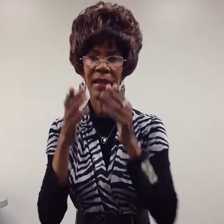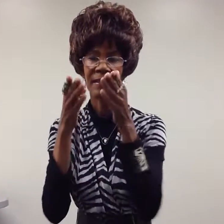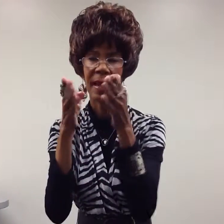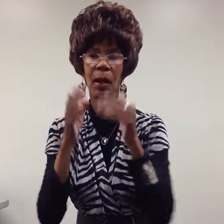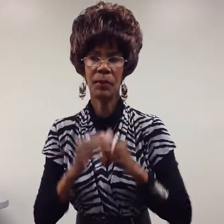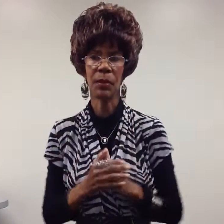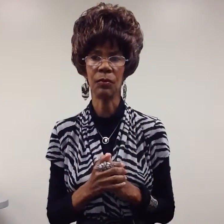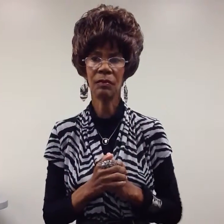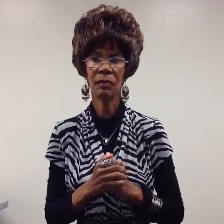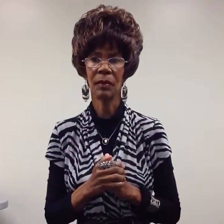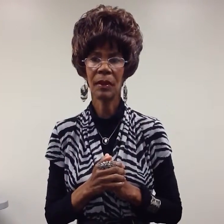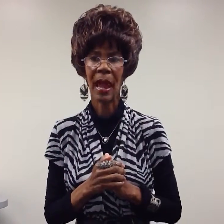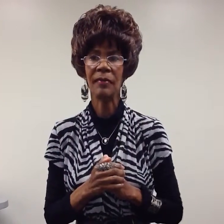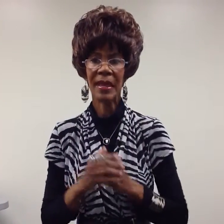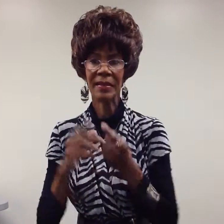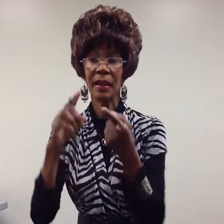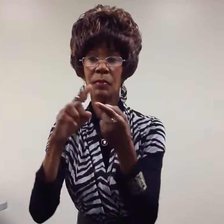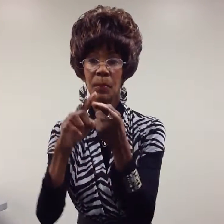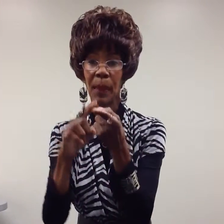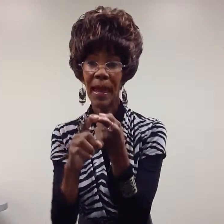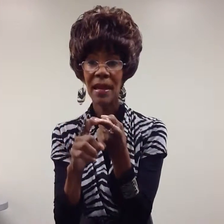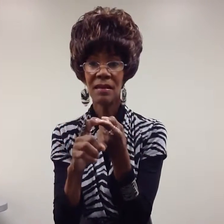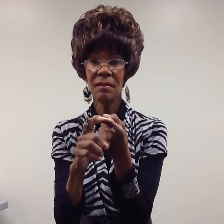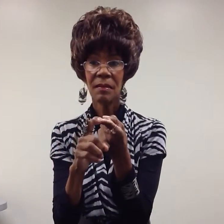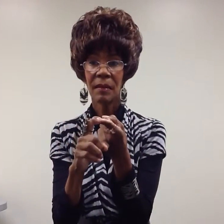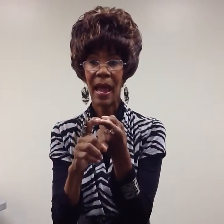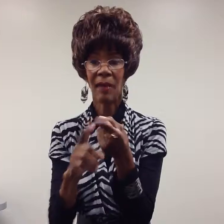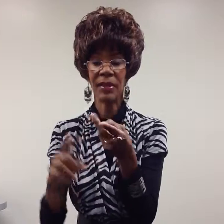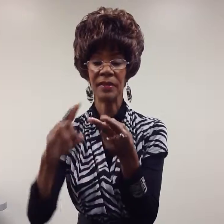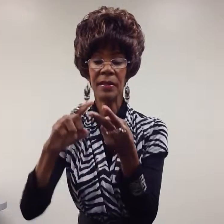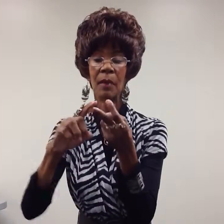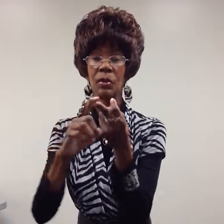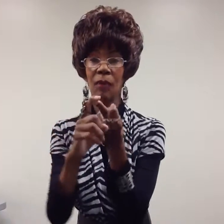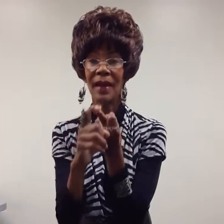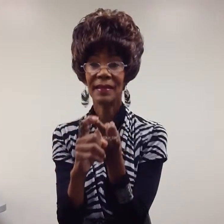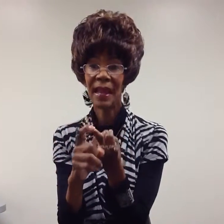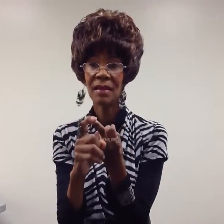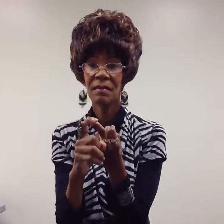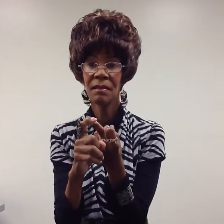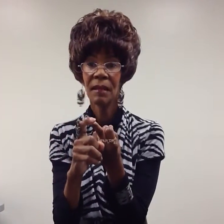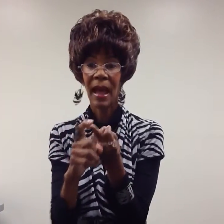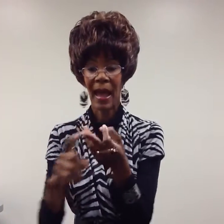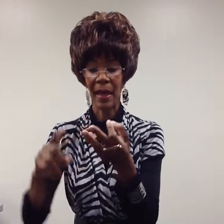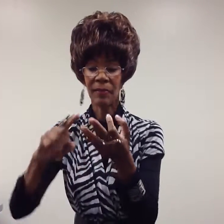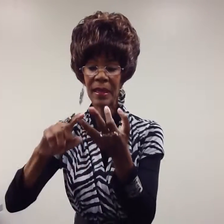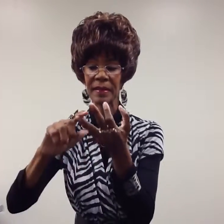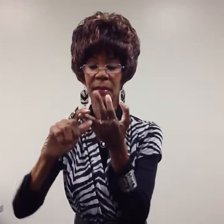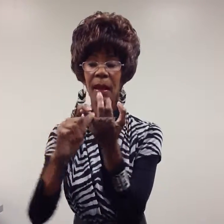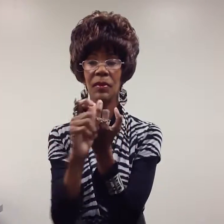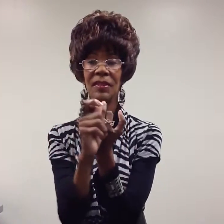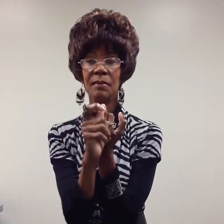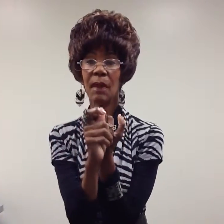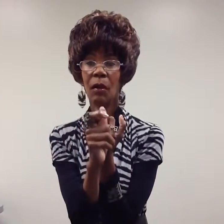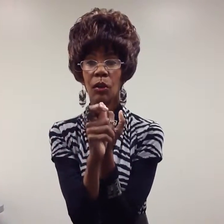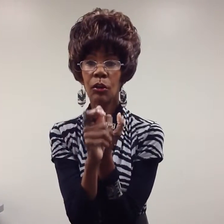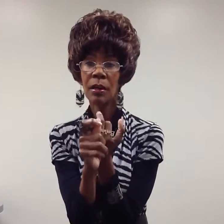things to help you. I have things to help your pain. I have things to help your dry skin. I have things to help you smell good,